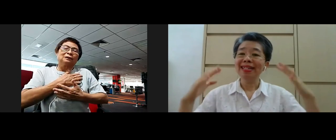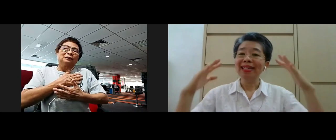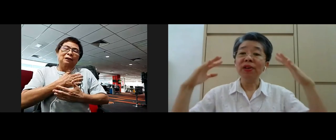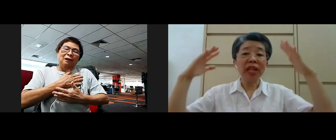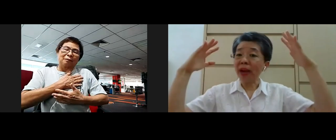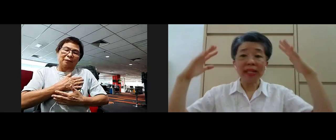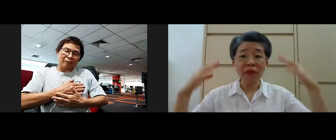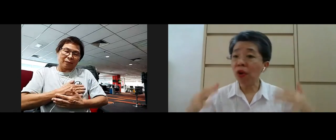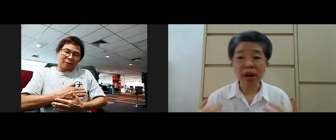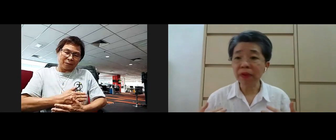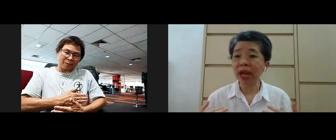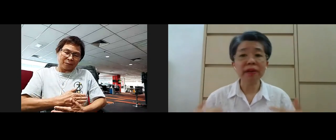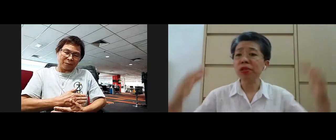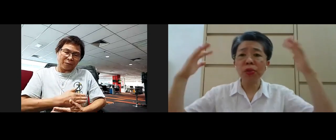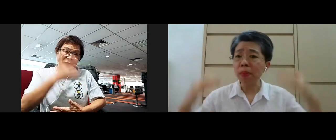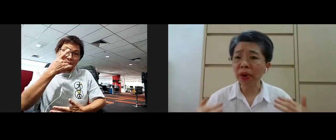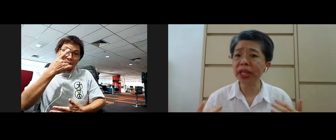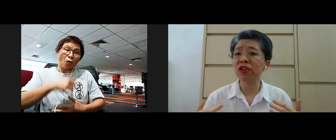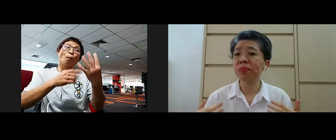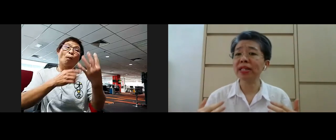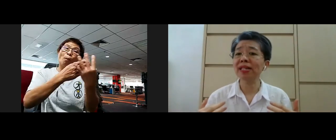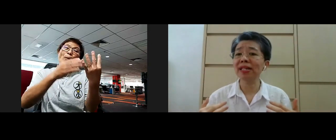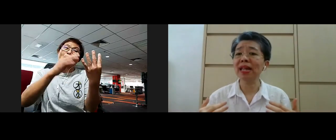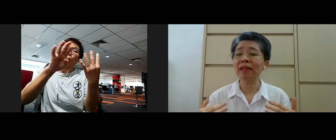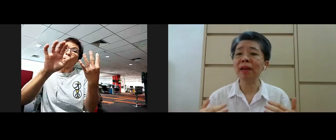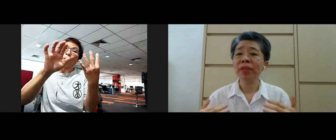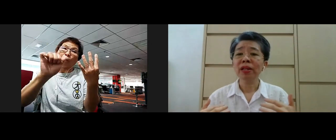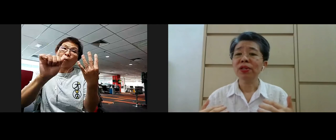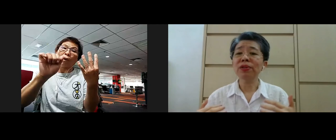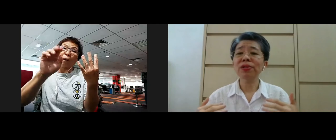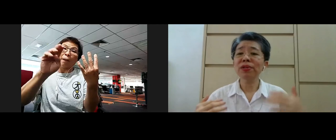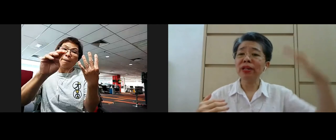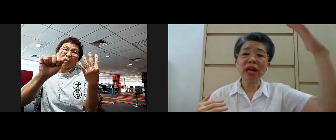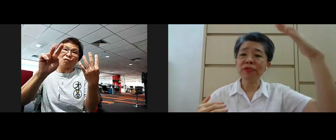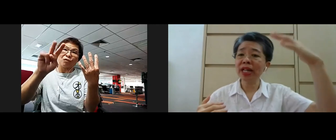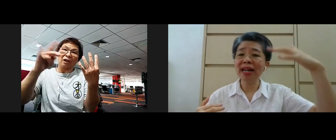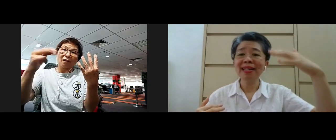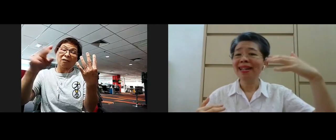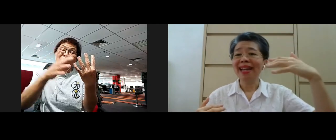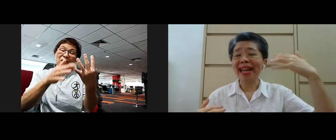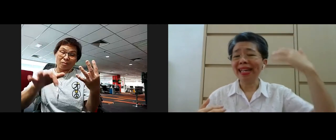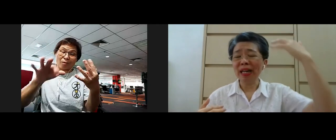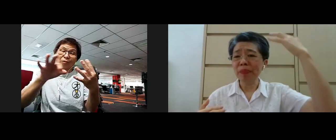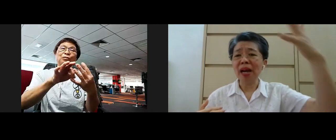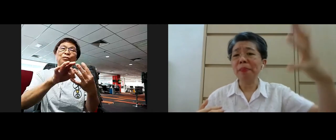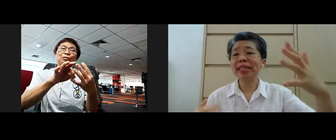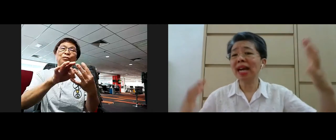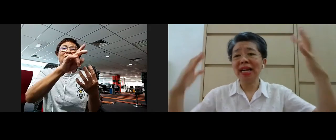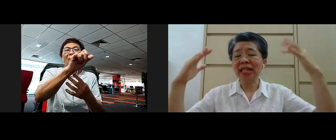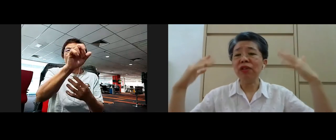that's why I say for Brahma Vihara it's so important in our practice isn't it yeah so you know karuna and